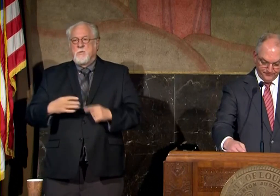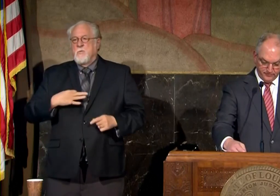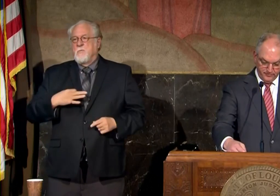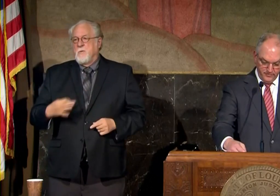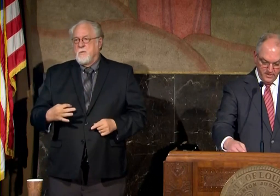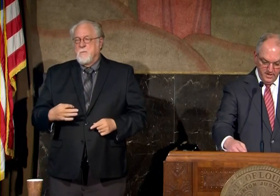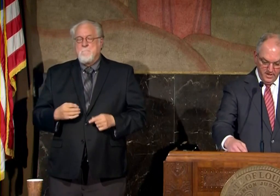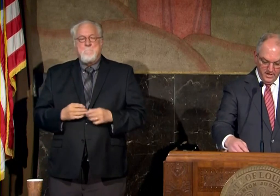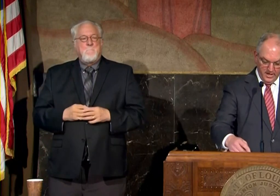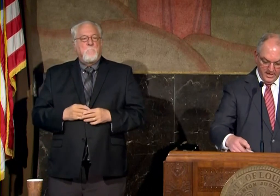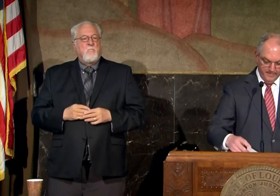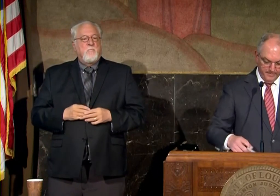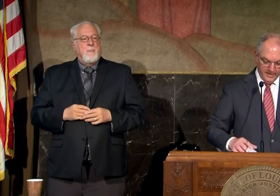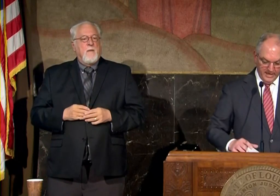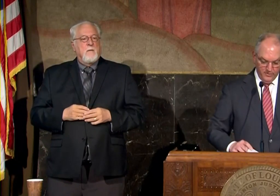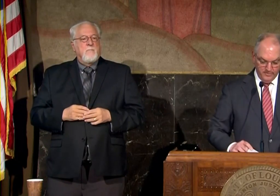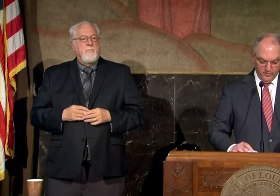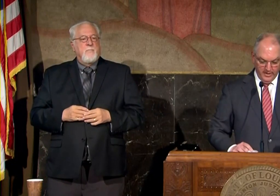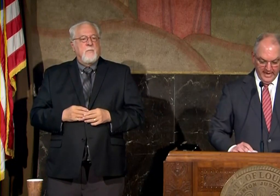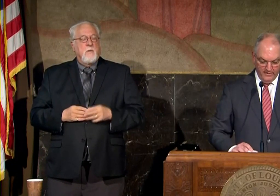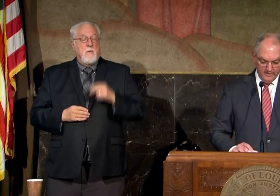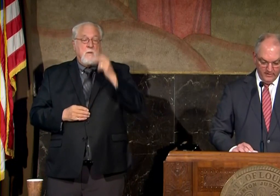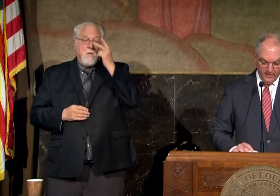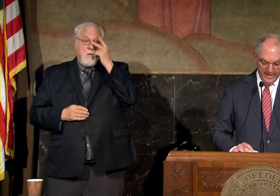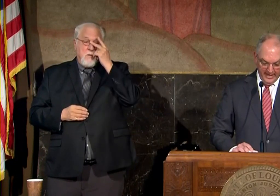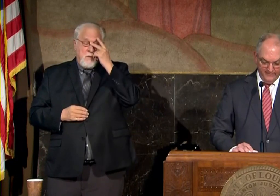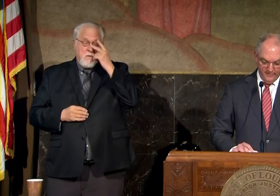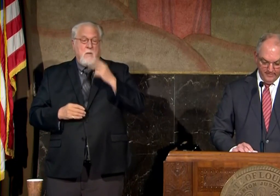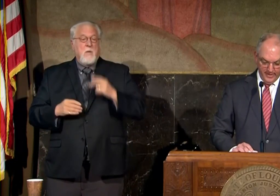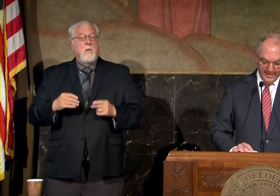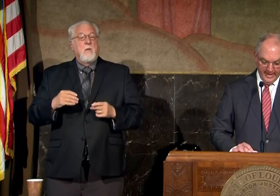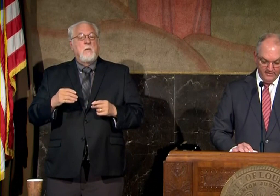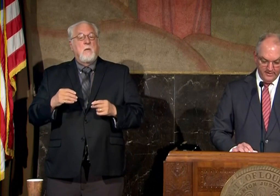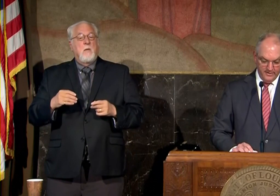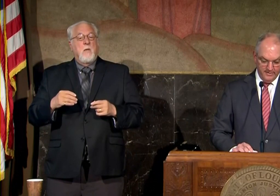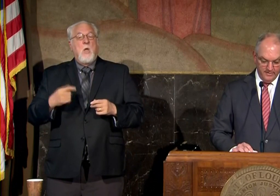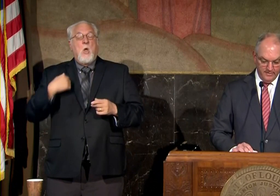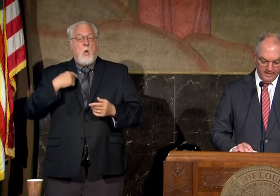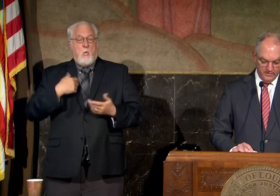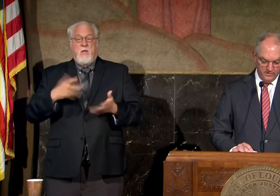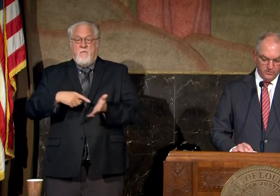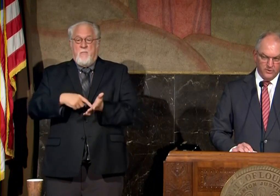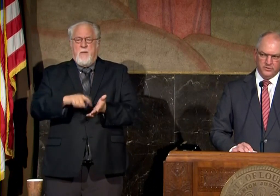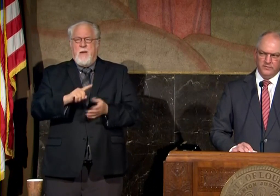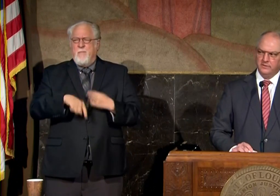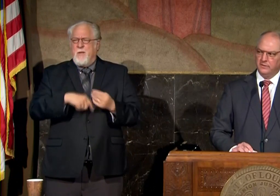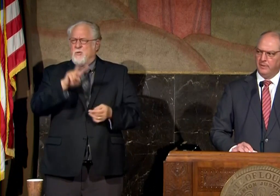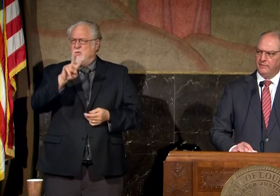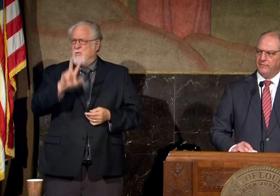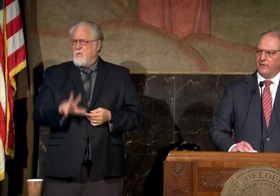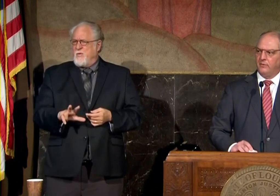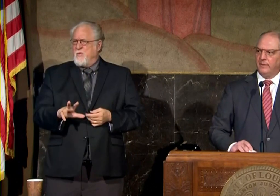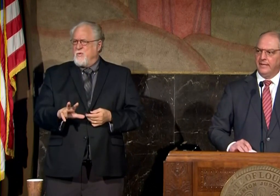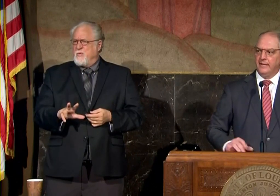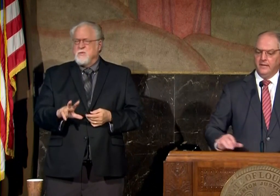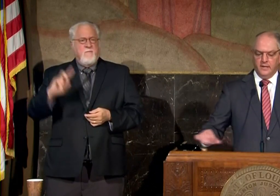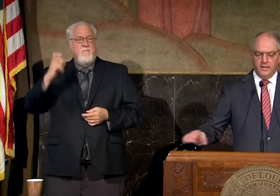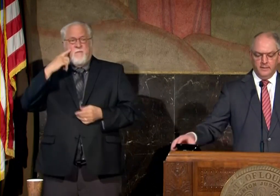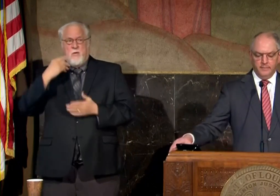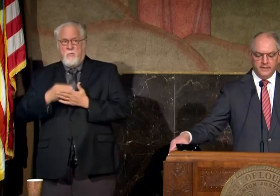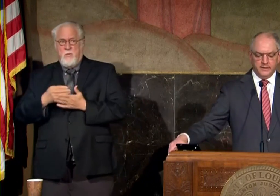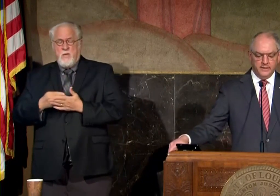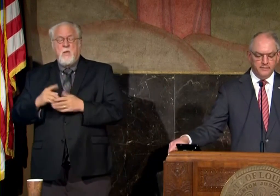um i would point out that we have paid out about two-thirds of this has been federal money